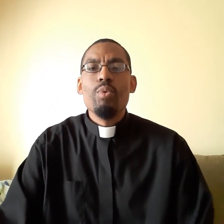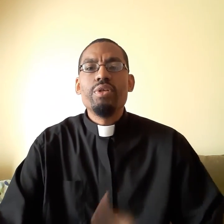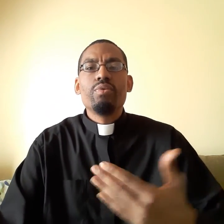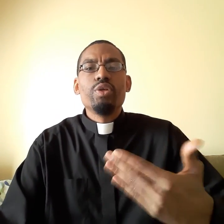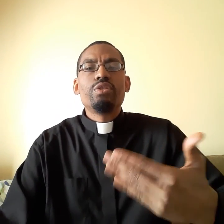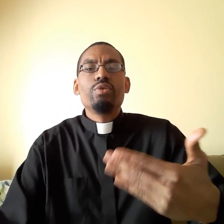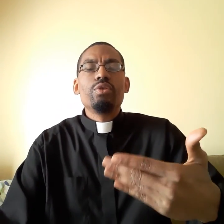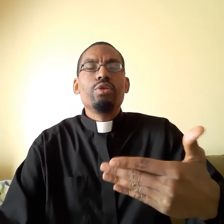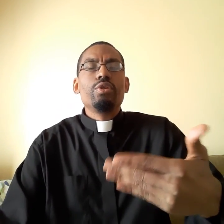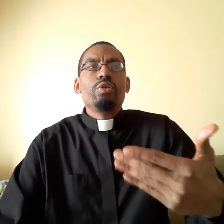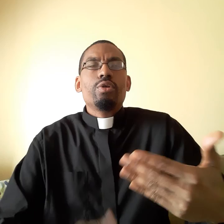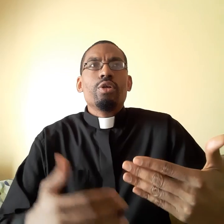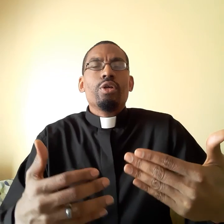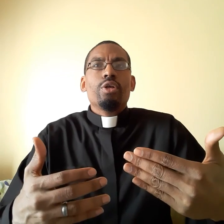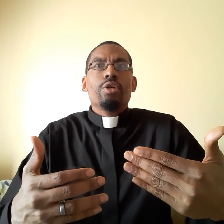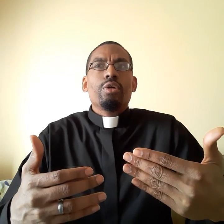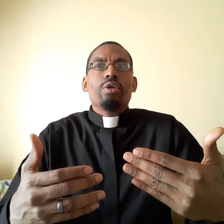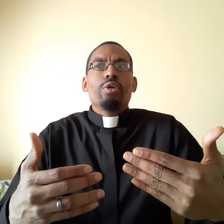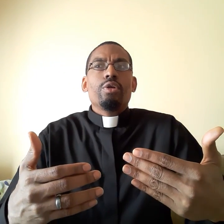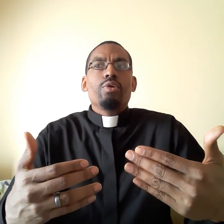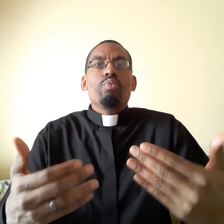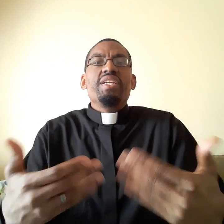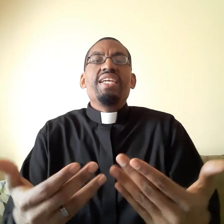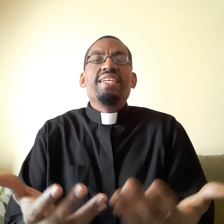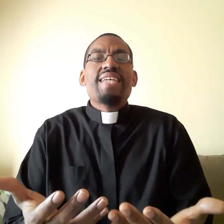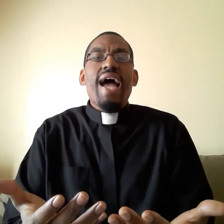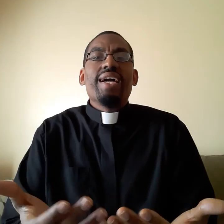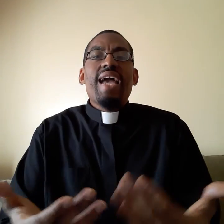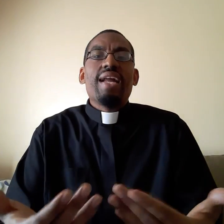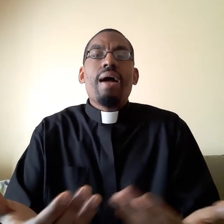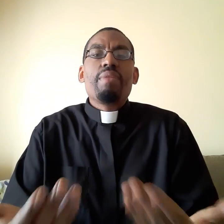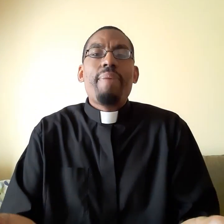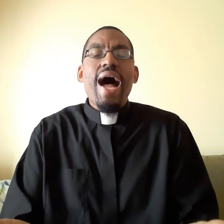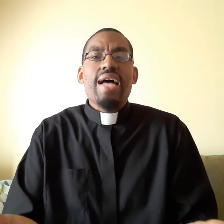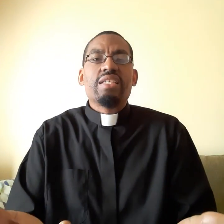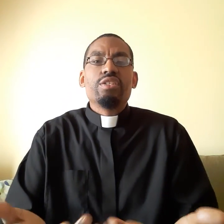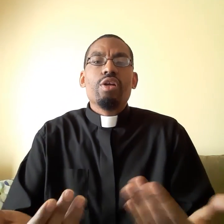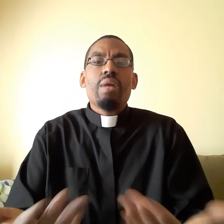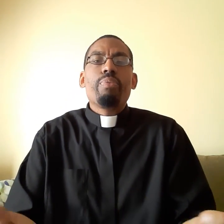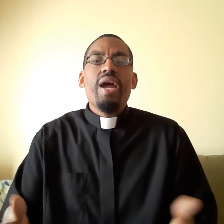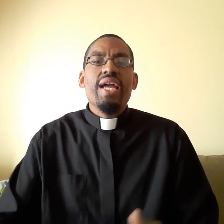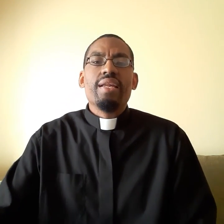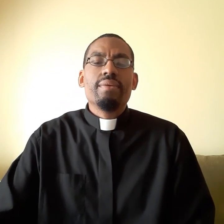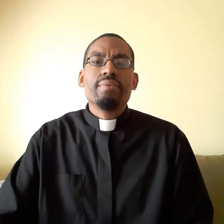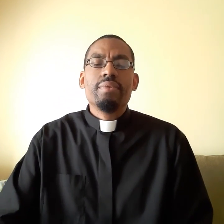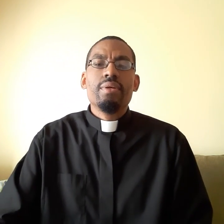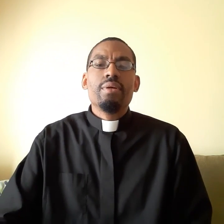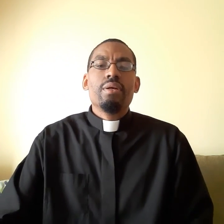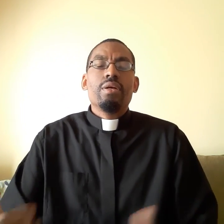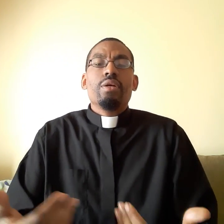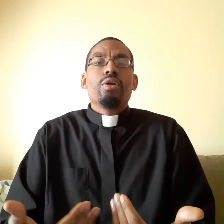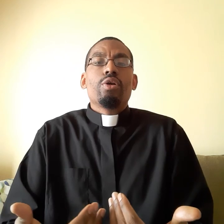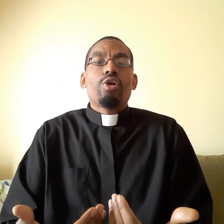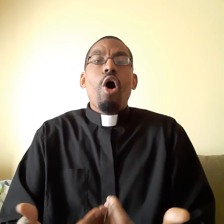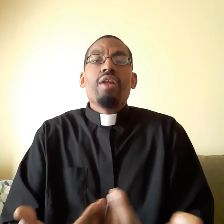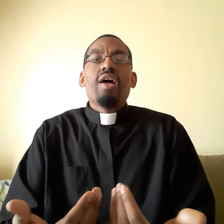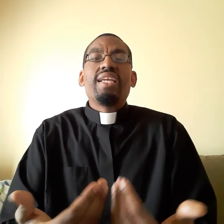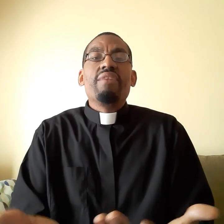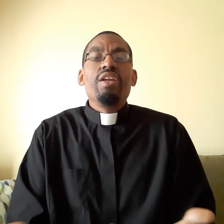what what what you desire can't come to pass because you're not praying it God's not giving